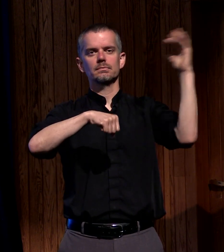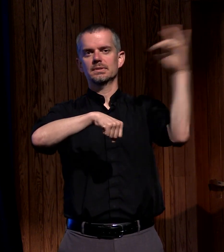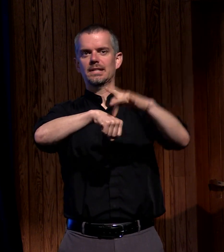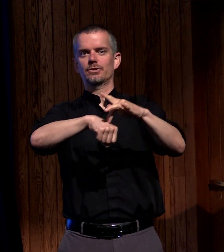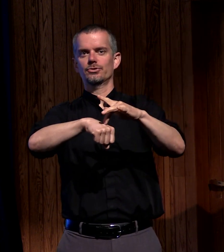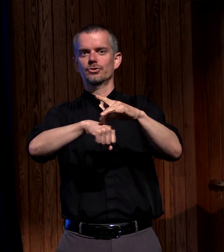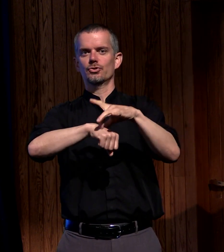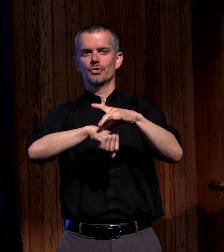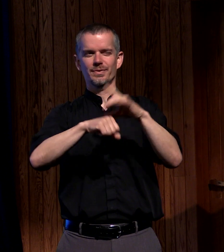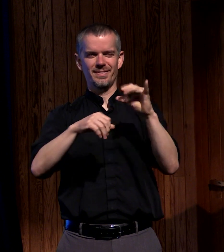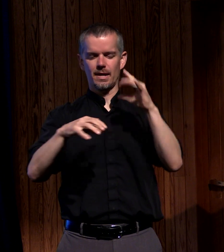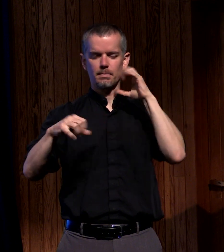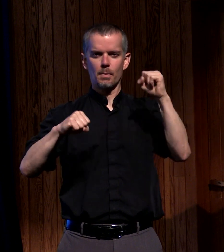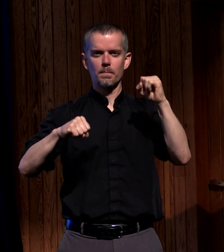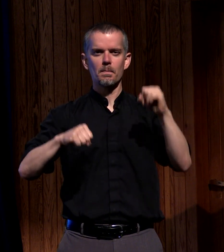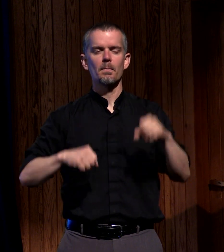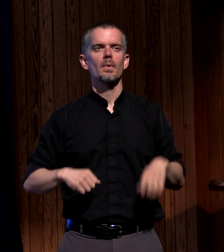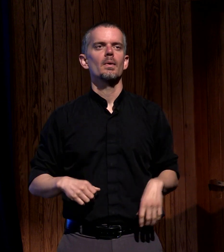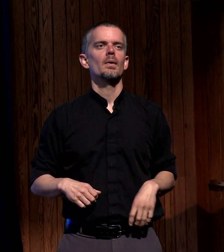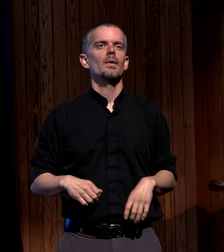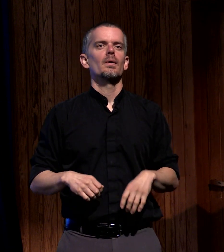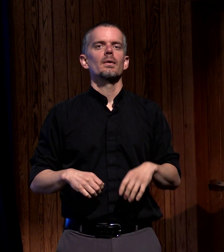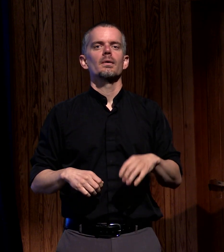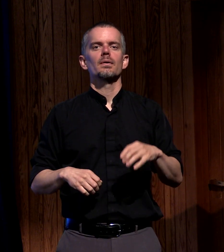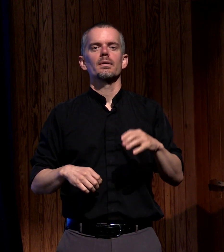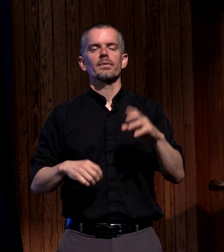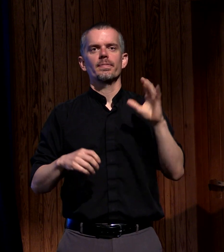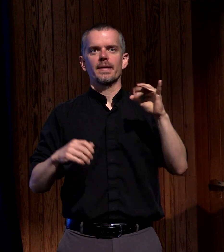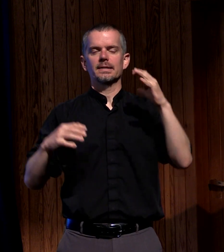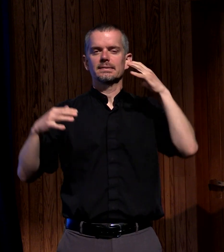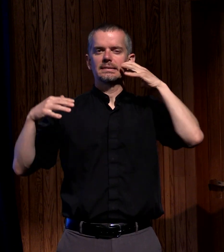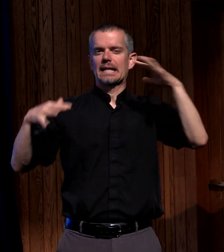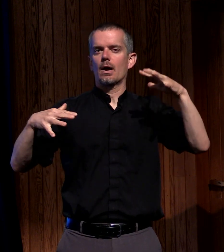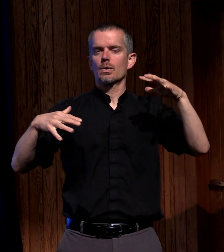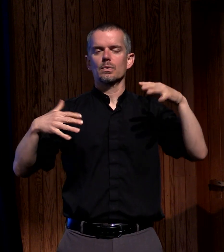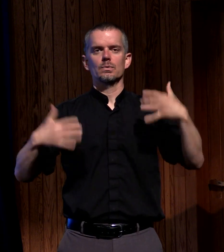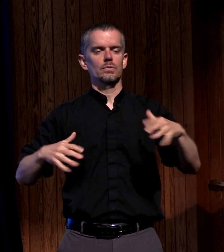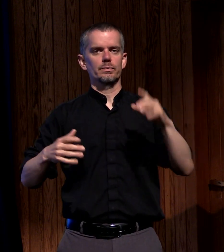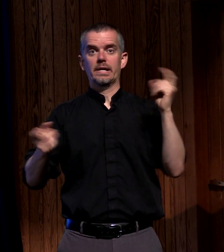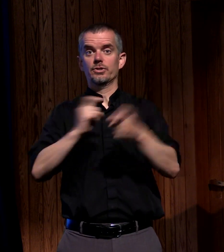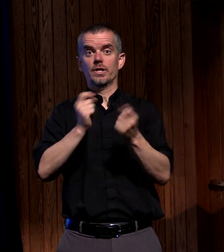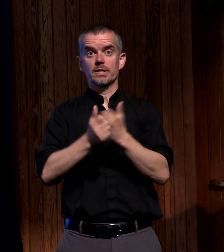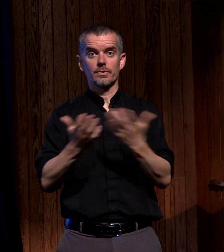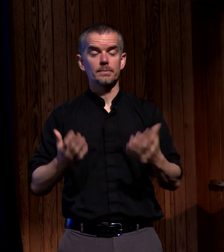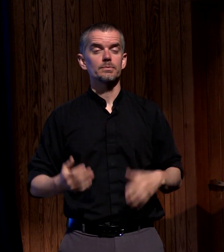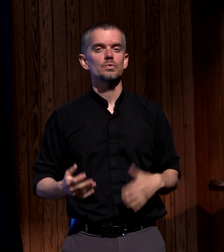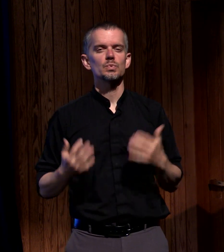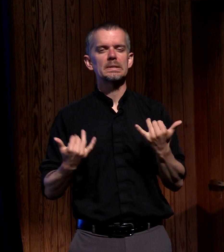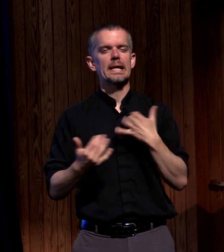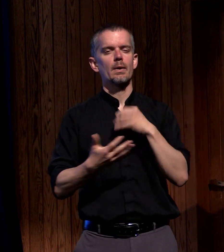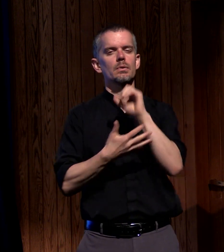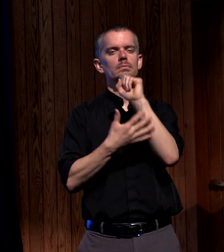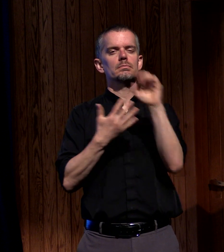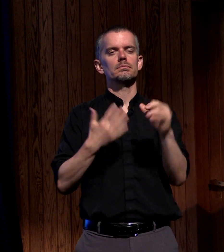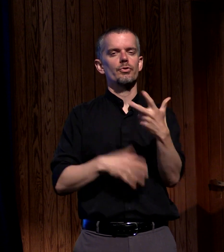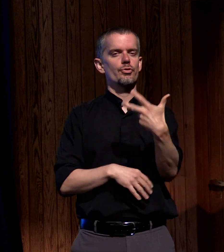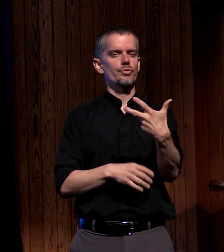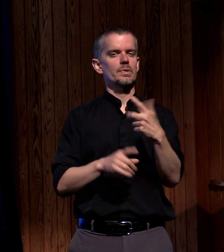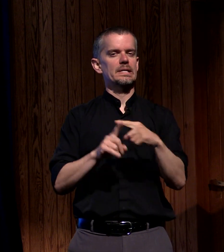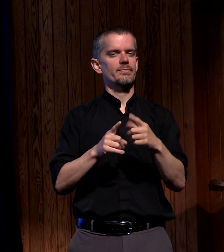the sound of heaven touching earth it changed everything and today I want to briefly look at three aspects that the gift of the